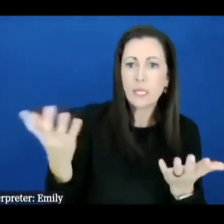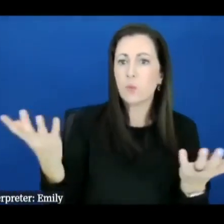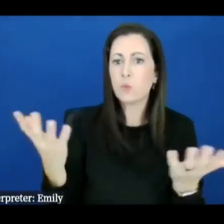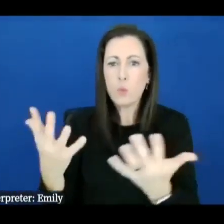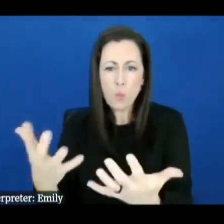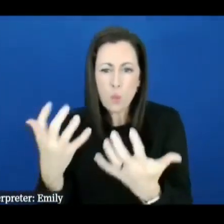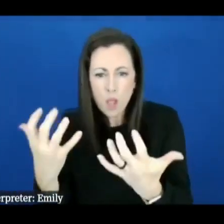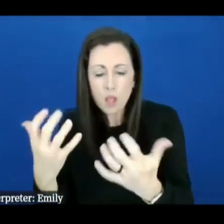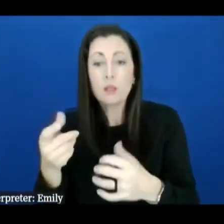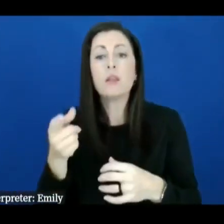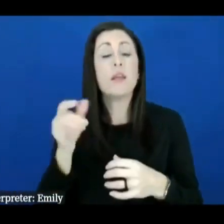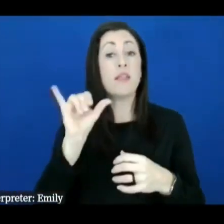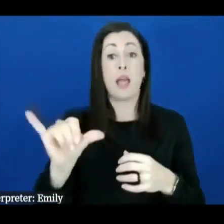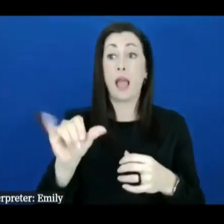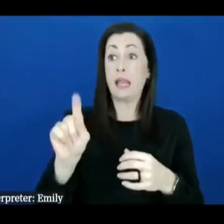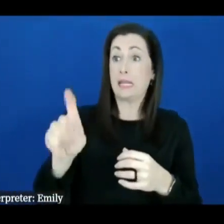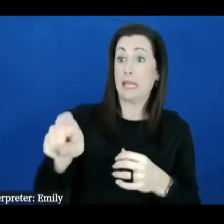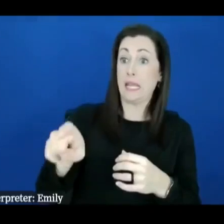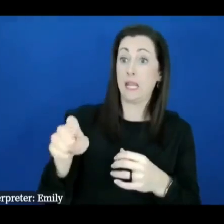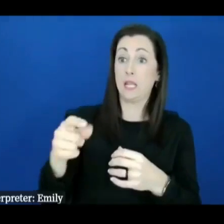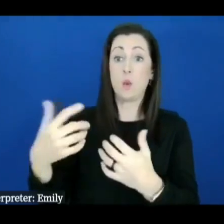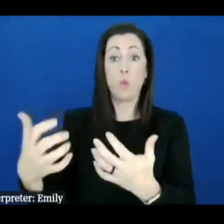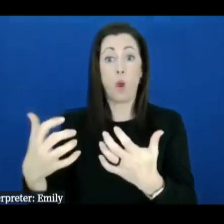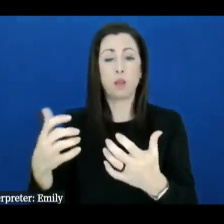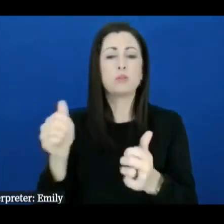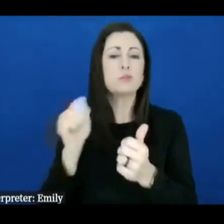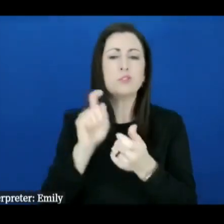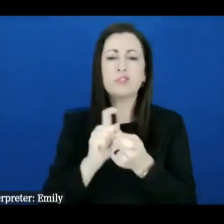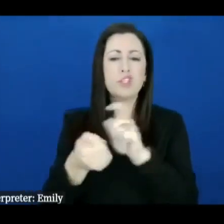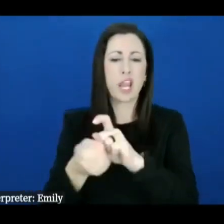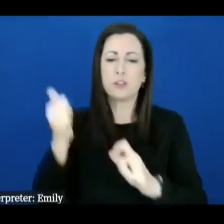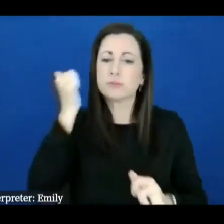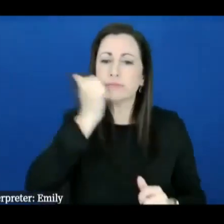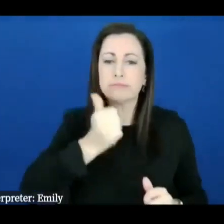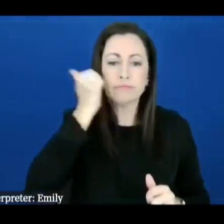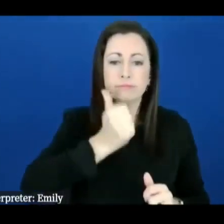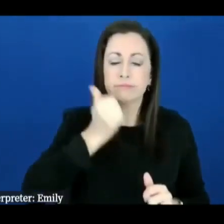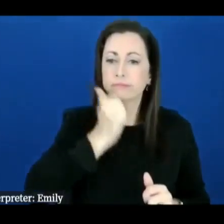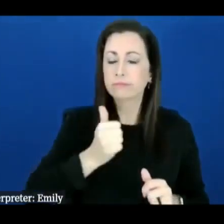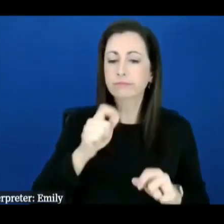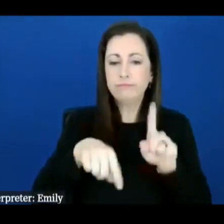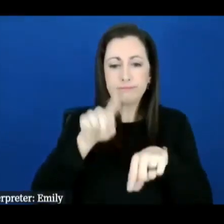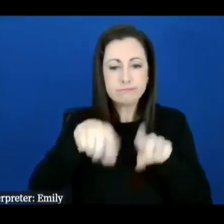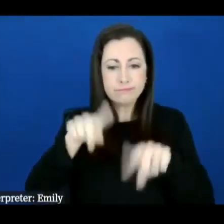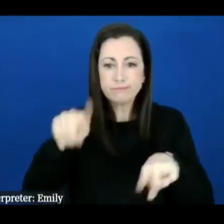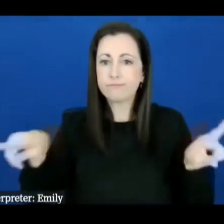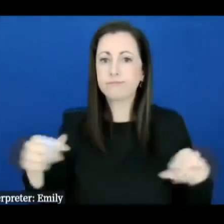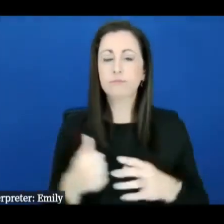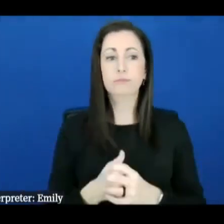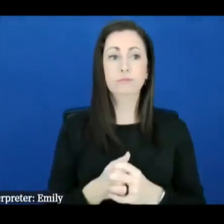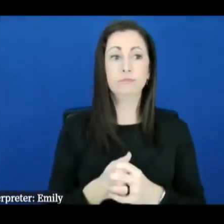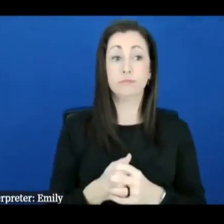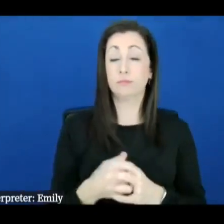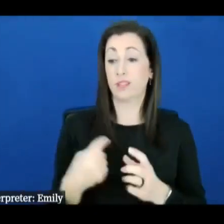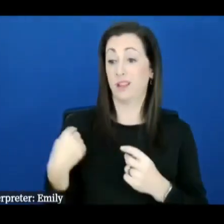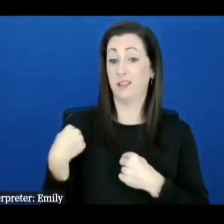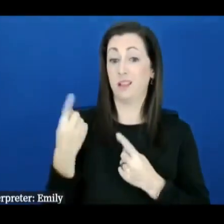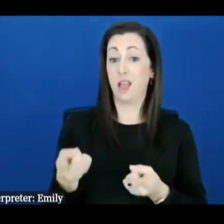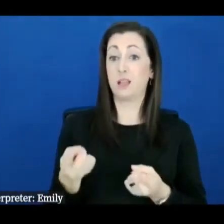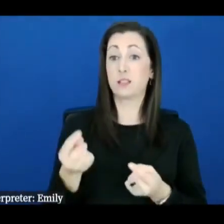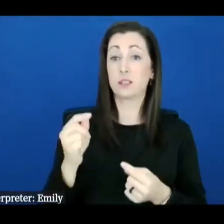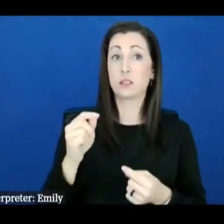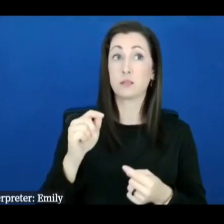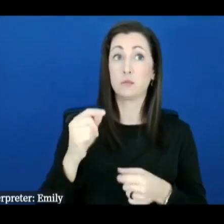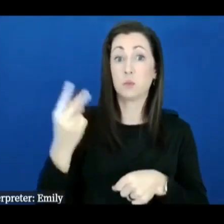wants change every day we are hearing you know in the last probably 48 hours